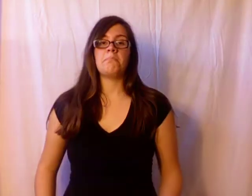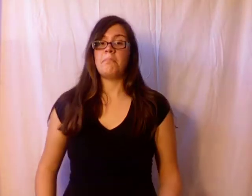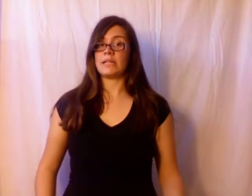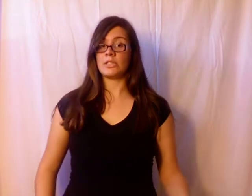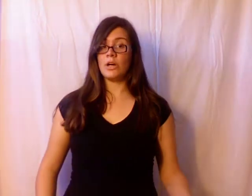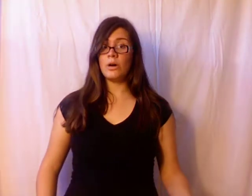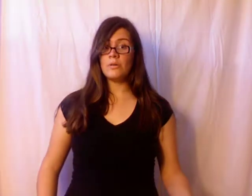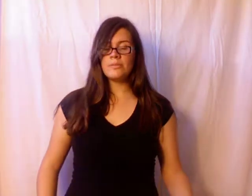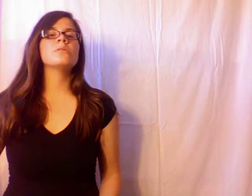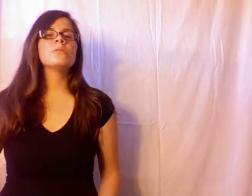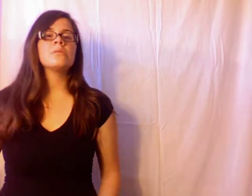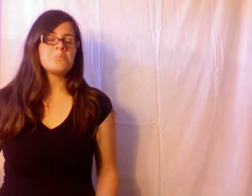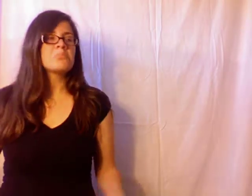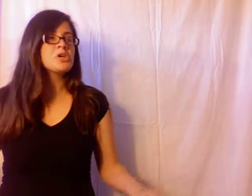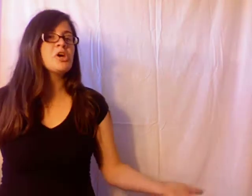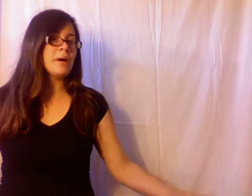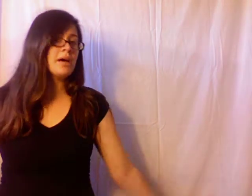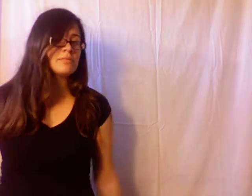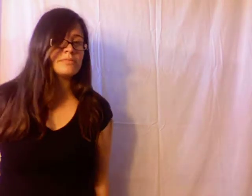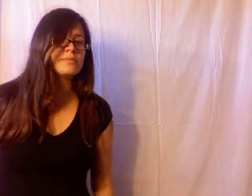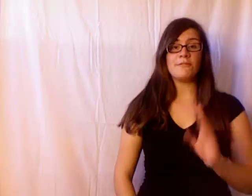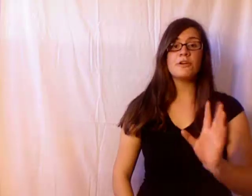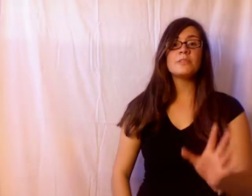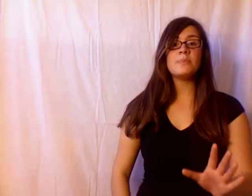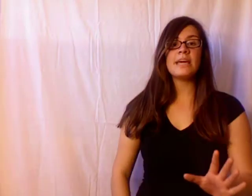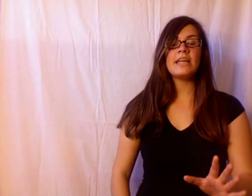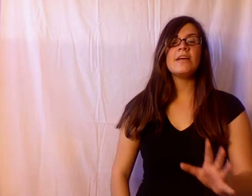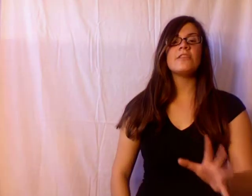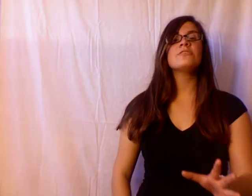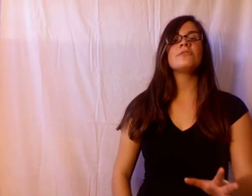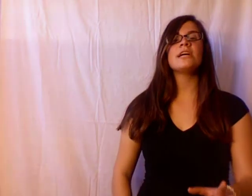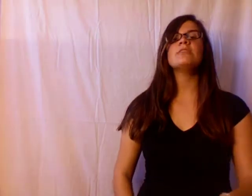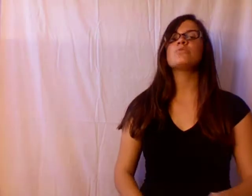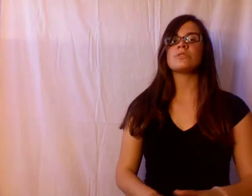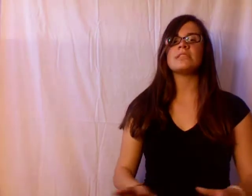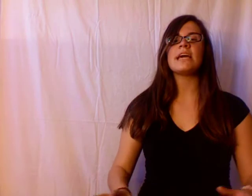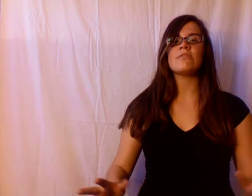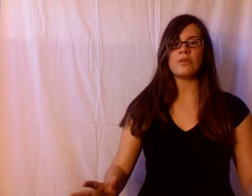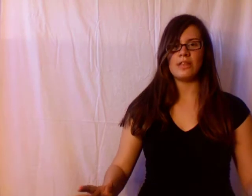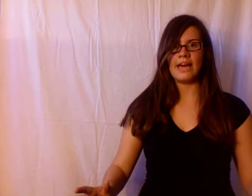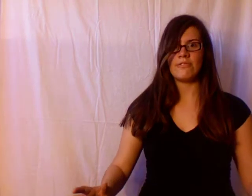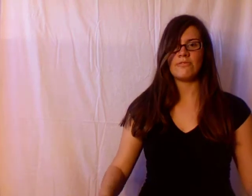Mexico, Cuba. If you're in Spain, this phrase will save your life.